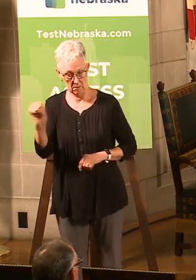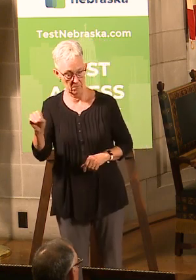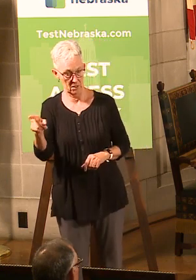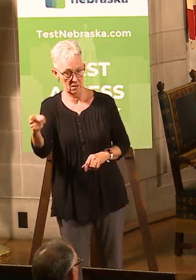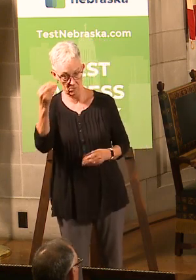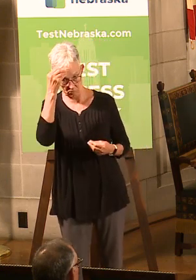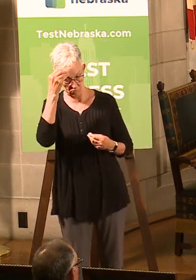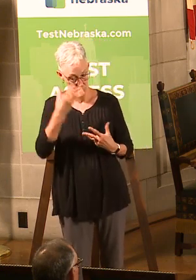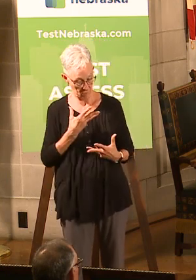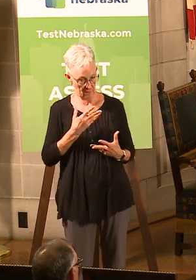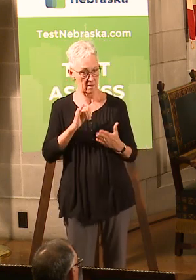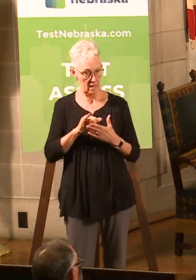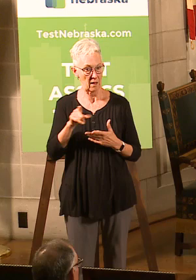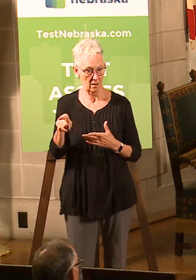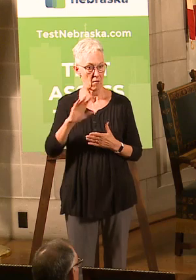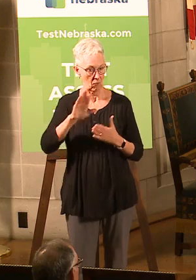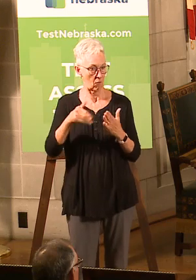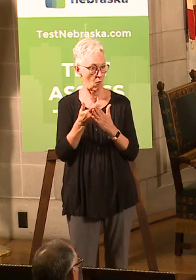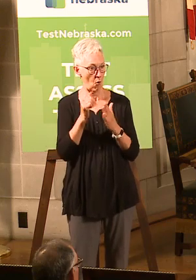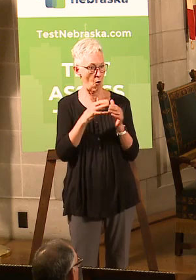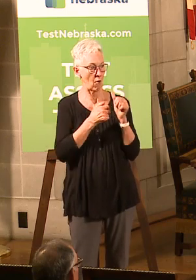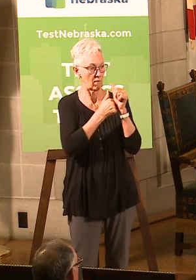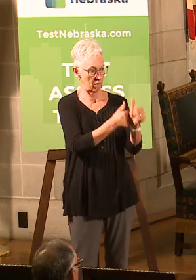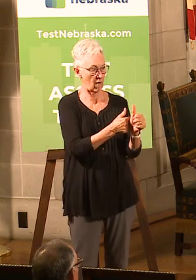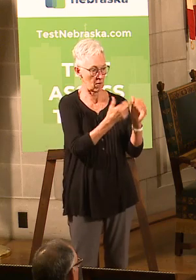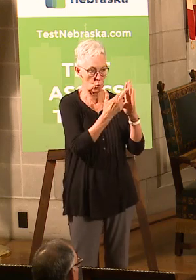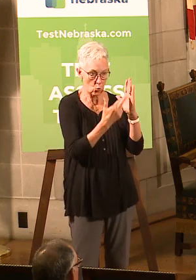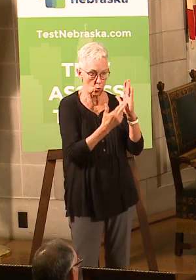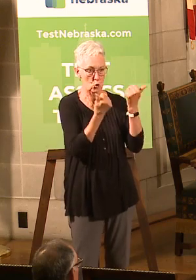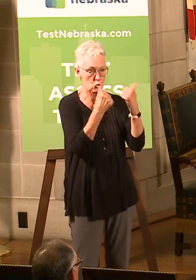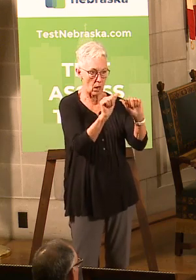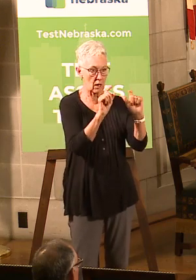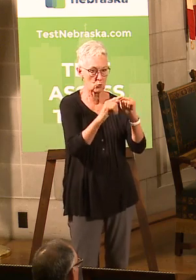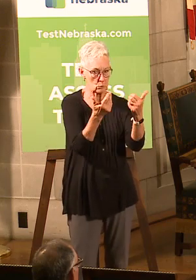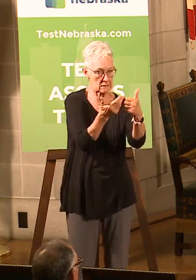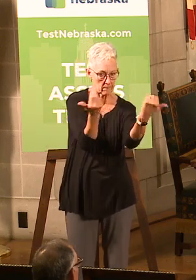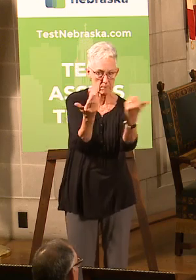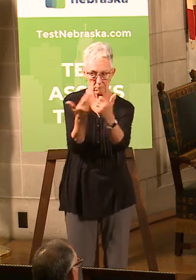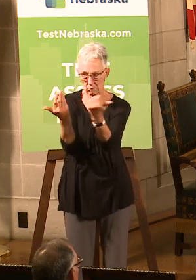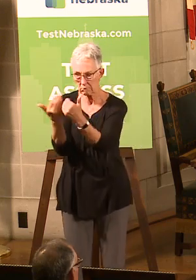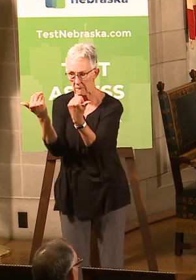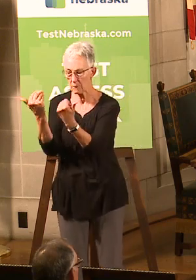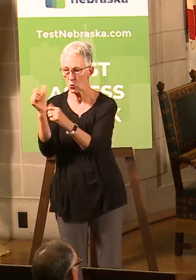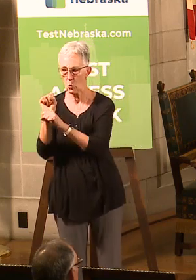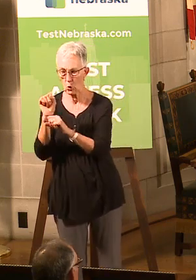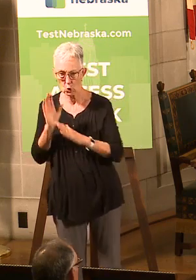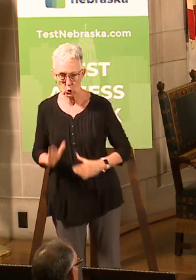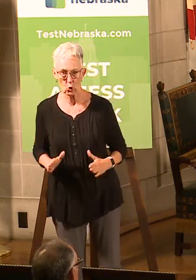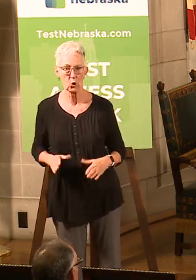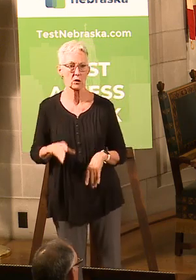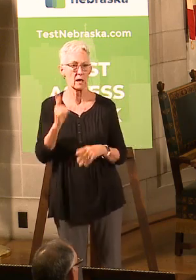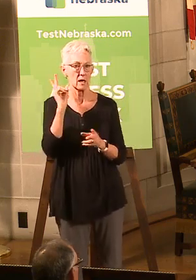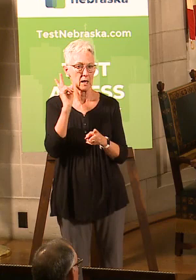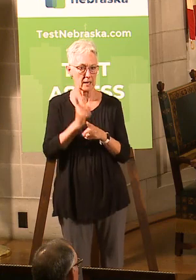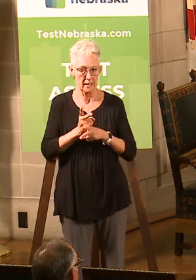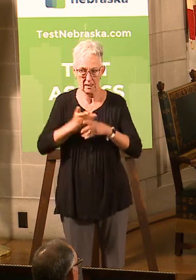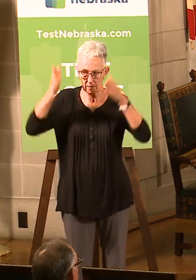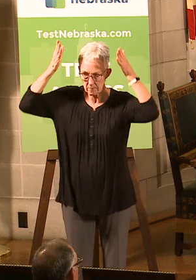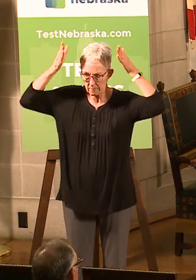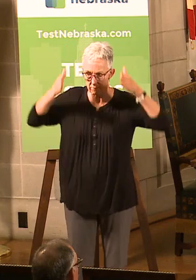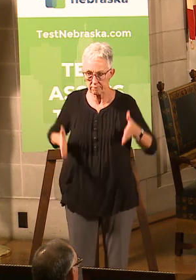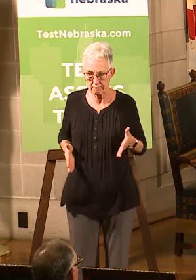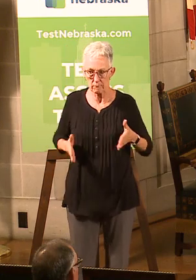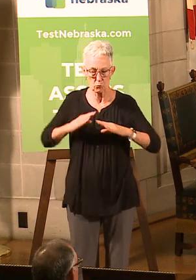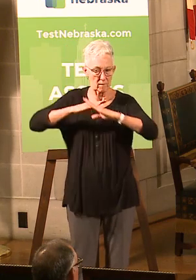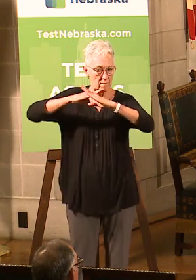this is a communication issue with regard to making sure that the processors are doing a good job communicating to their folks what that all means and the steps they're taking to be able to do